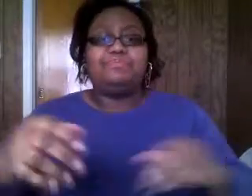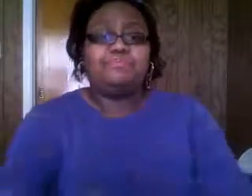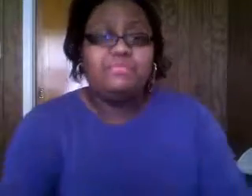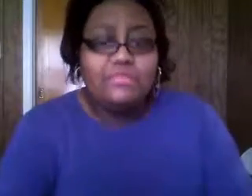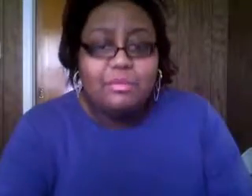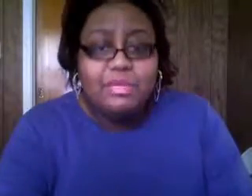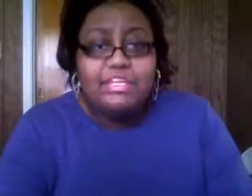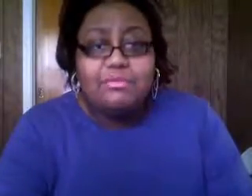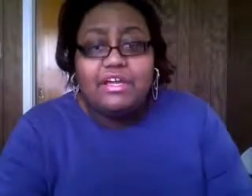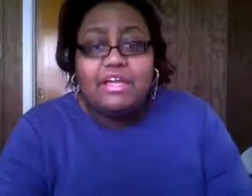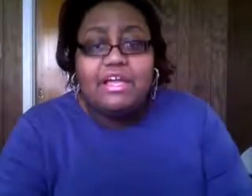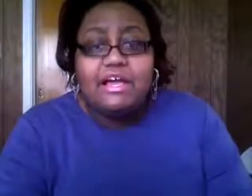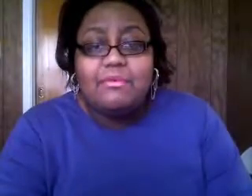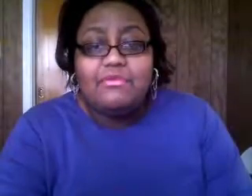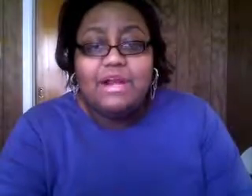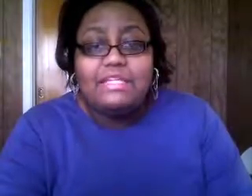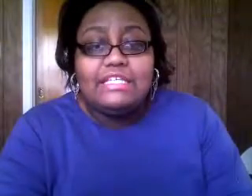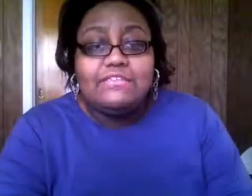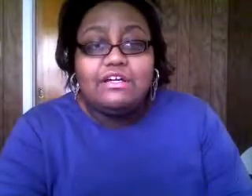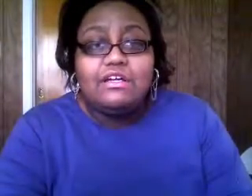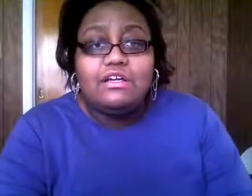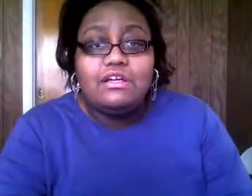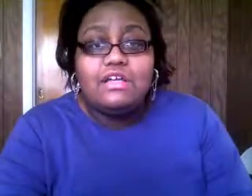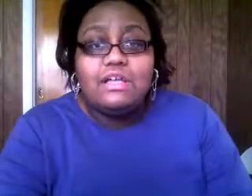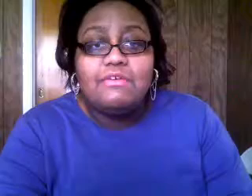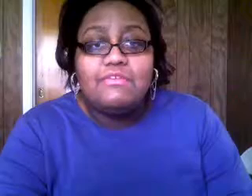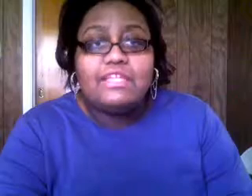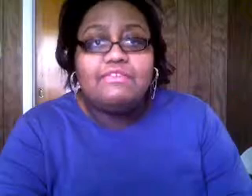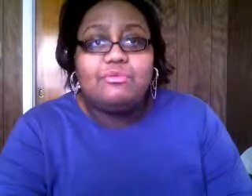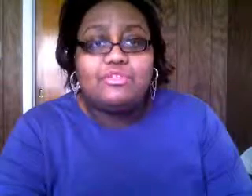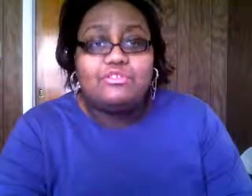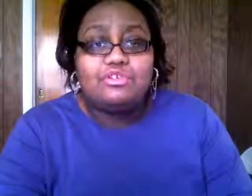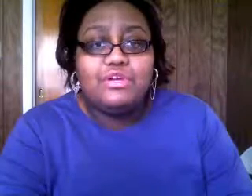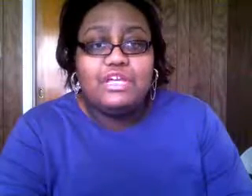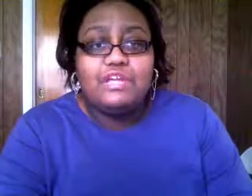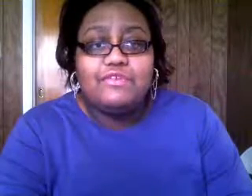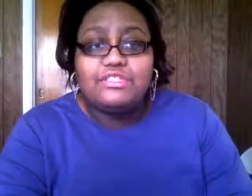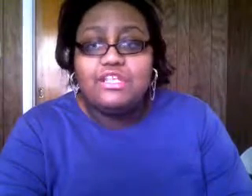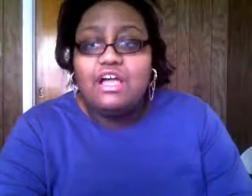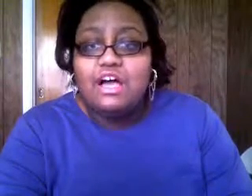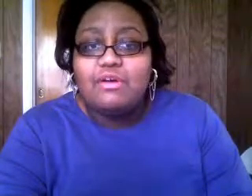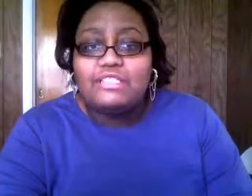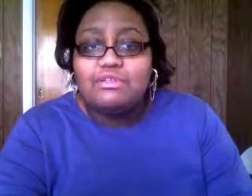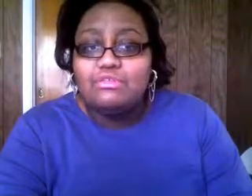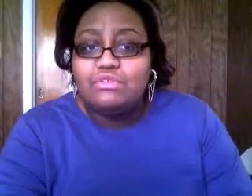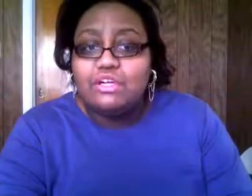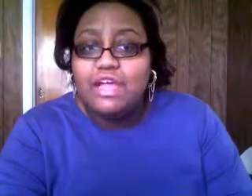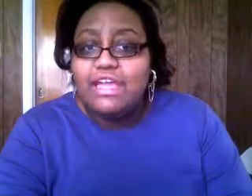but anyway before i leave you before i leave you i'll read you a quick verse okay so luke 8